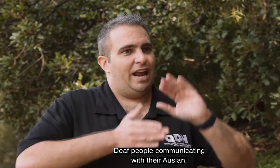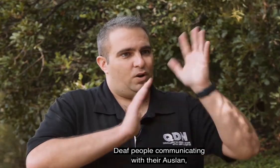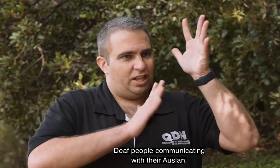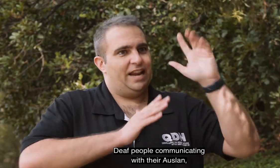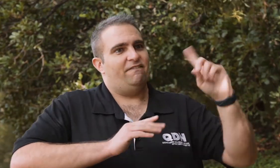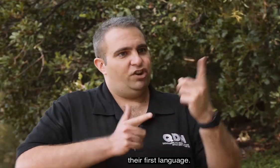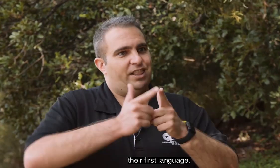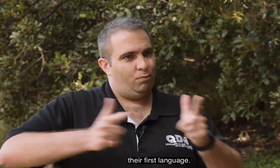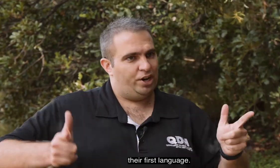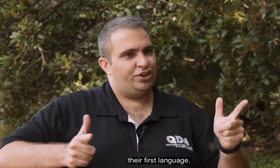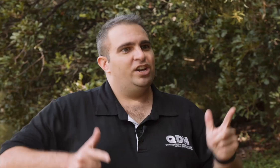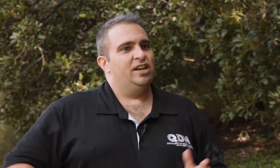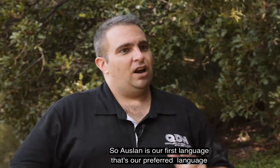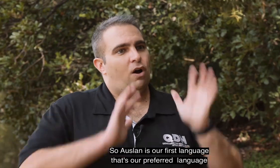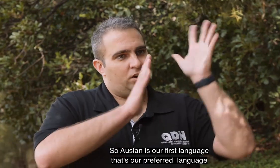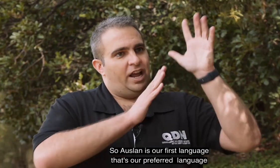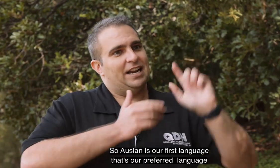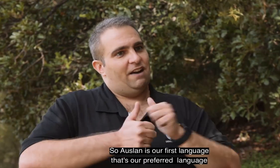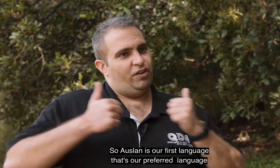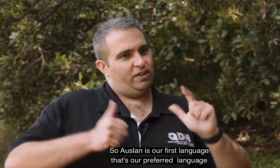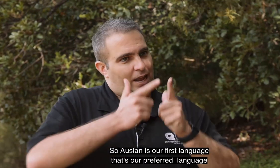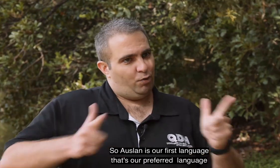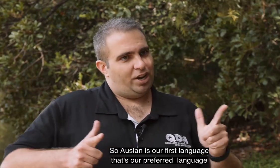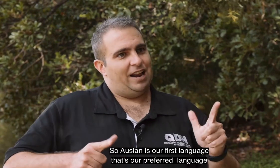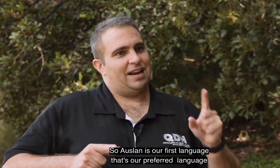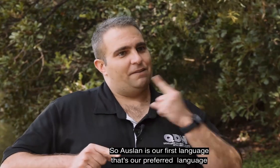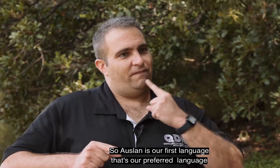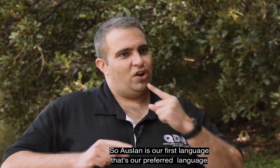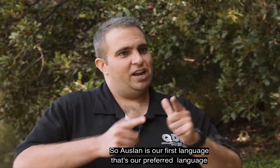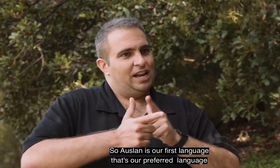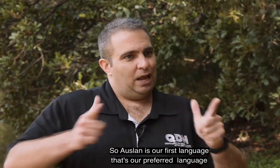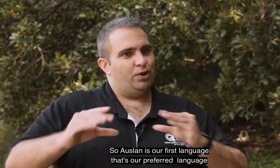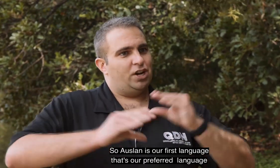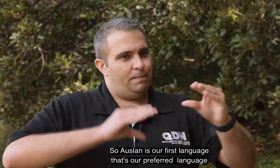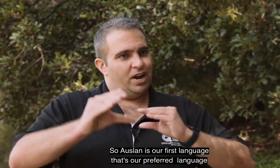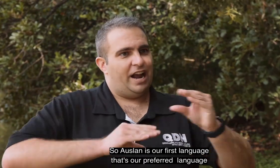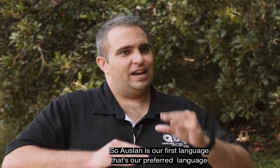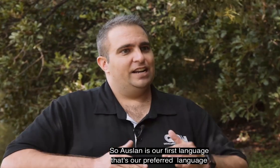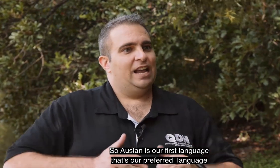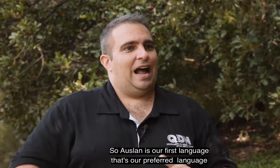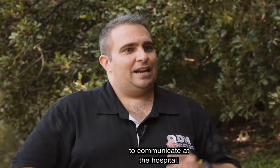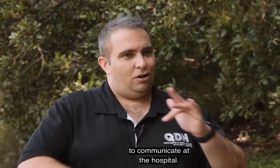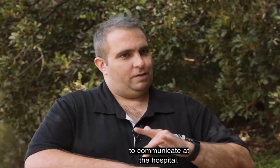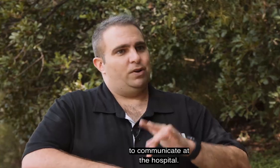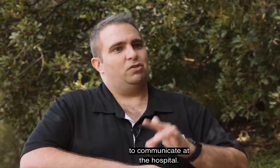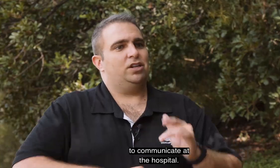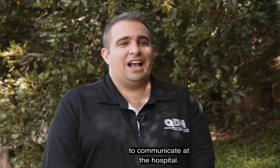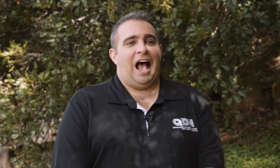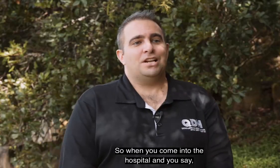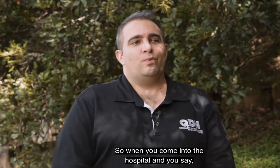their Auslan, their first language. So Auslan is our first language and that's our preferred language to communicate at the hospitals. So